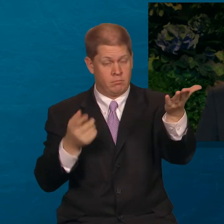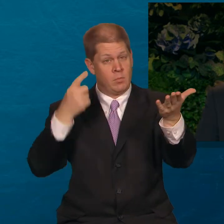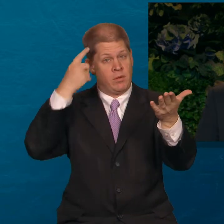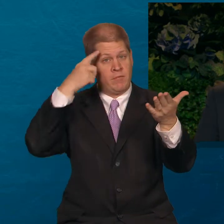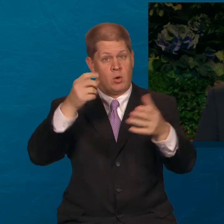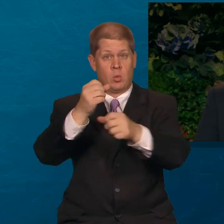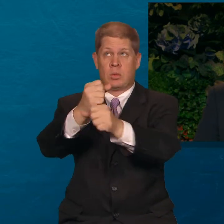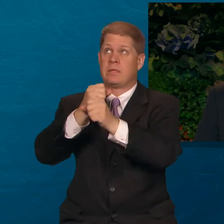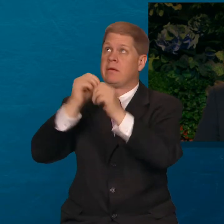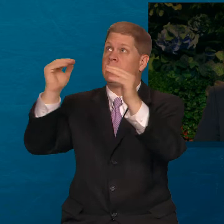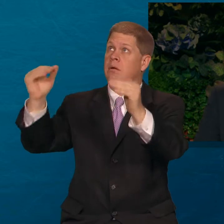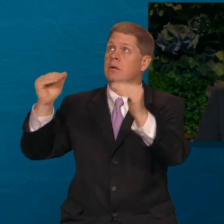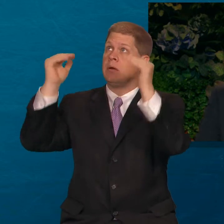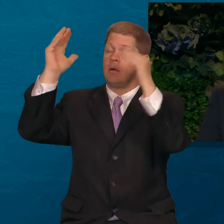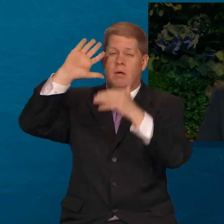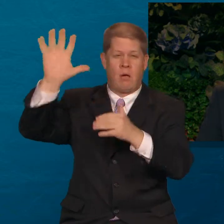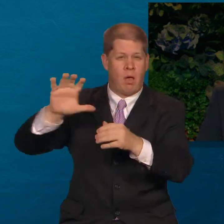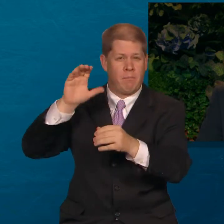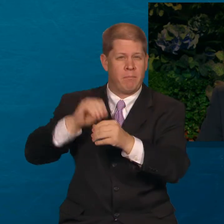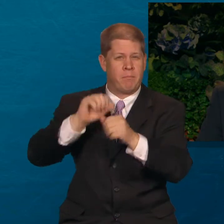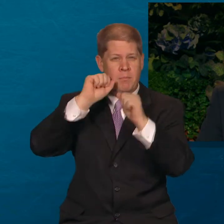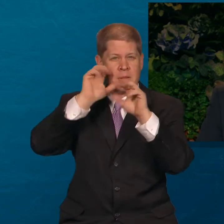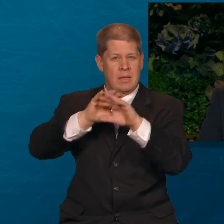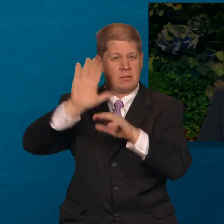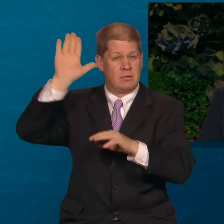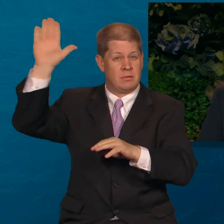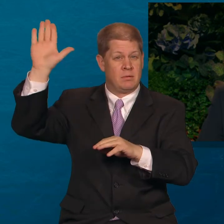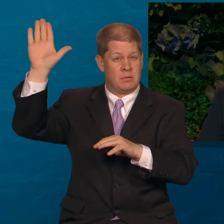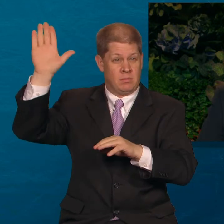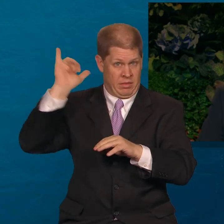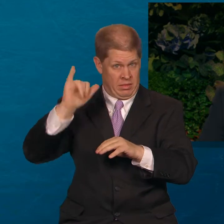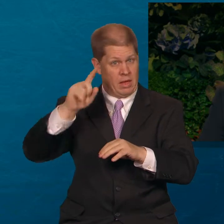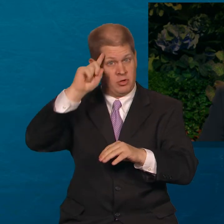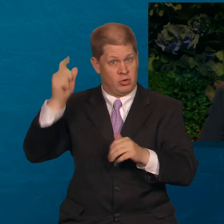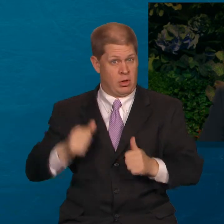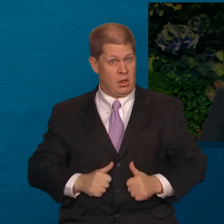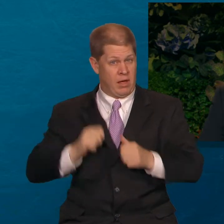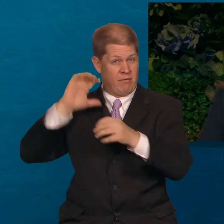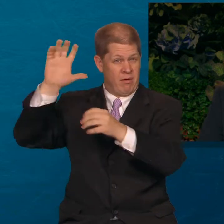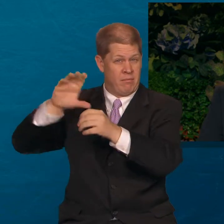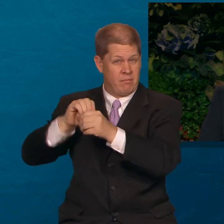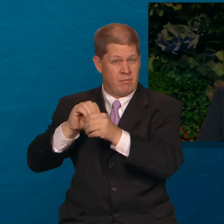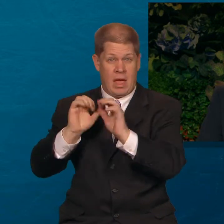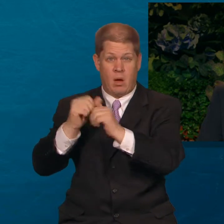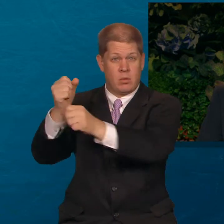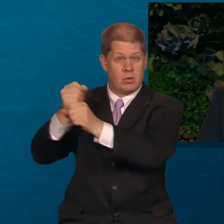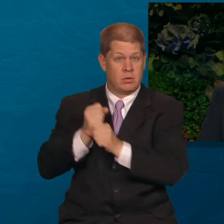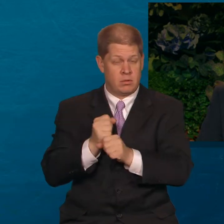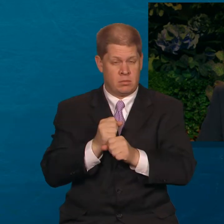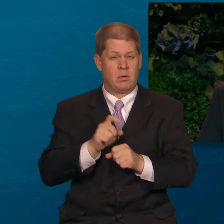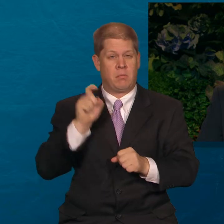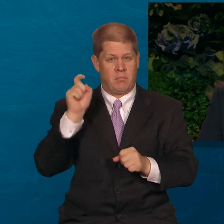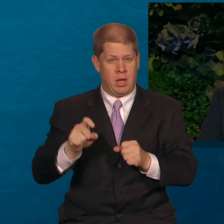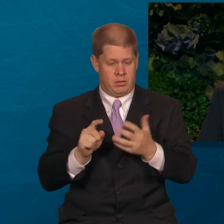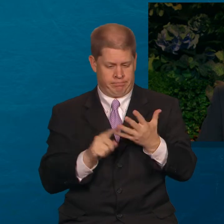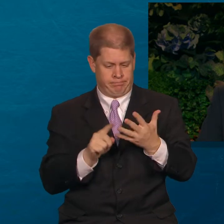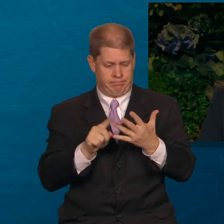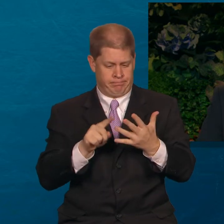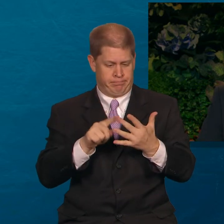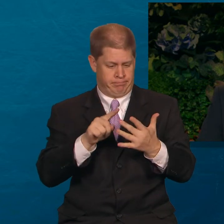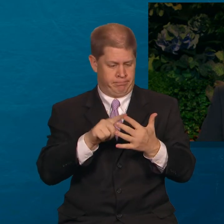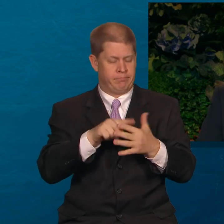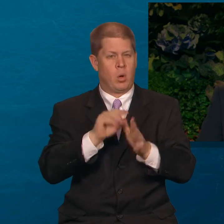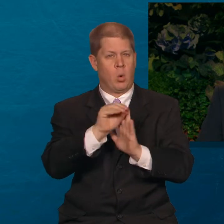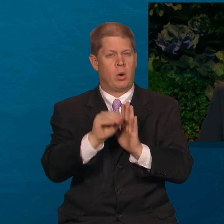receive the greatest of all the blessings of our Heavenly Father, which is eternal life, we must complete the appropriate ordinance